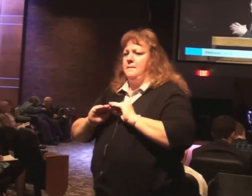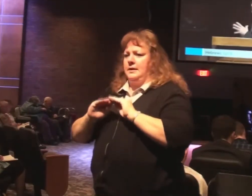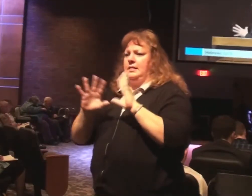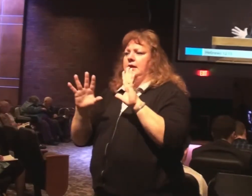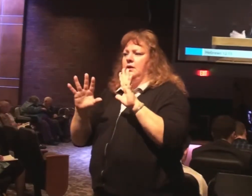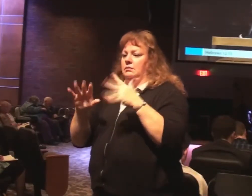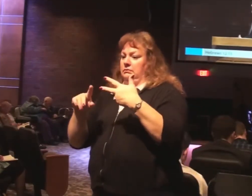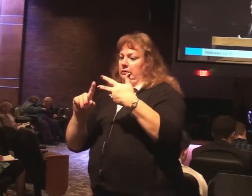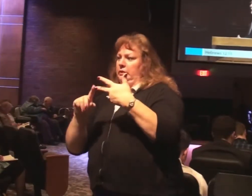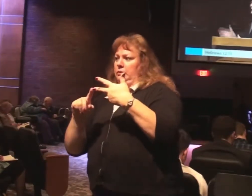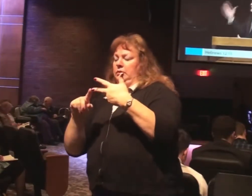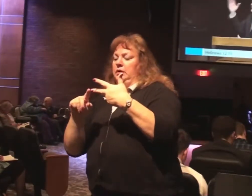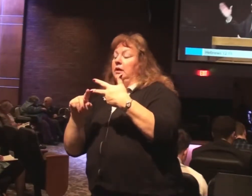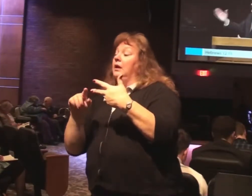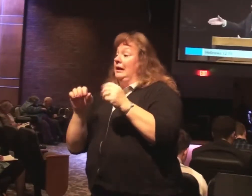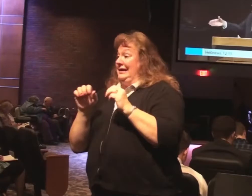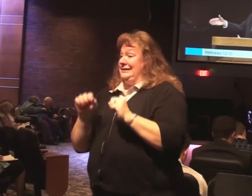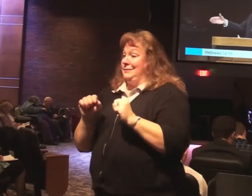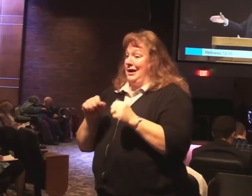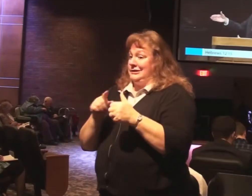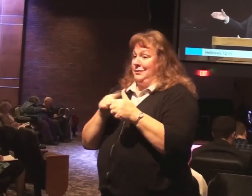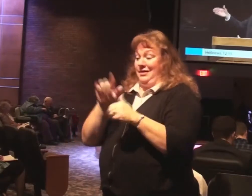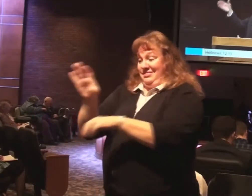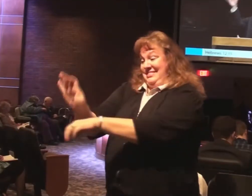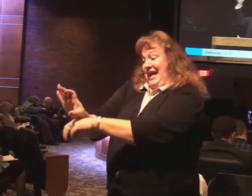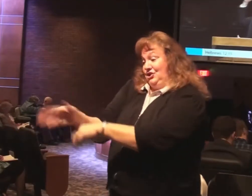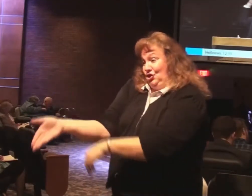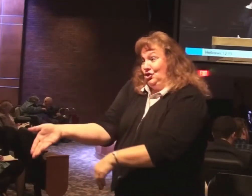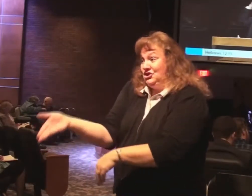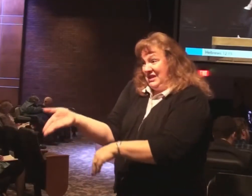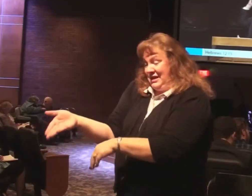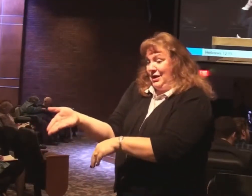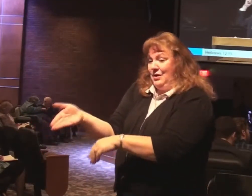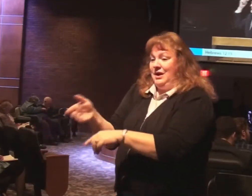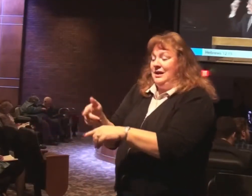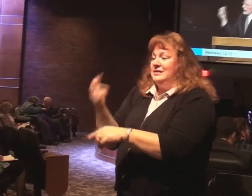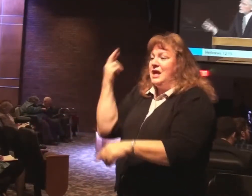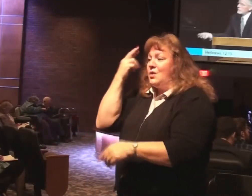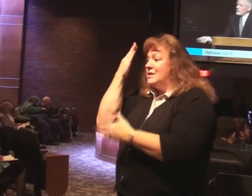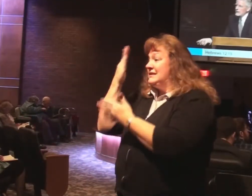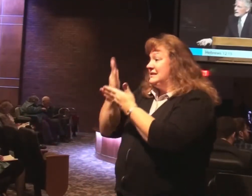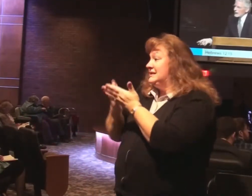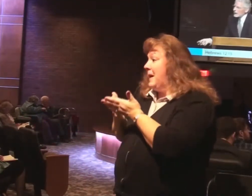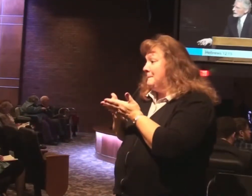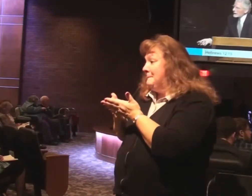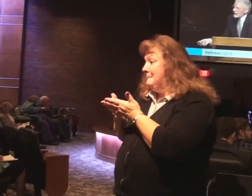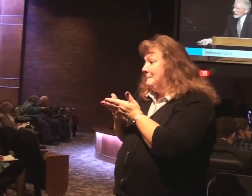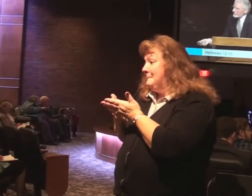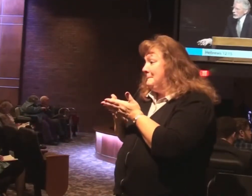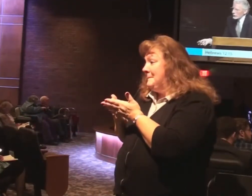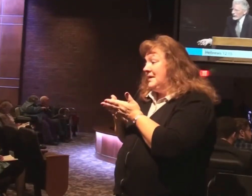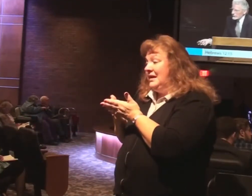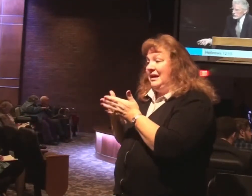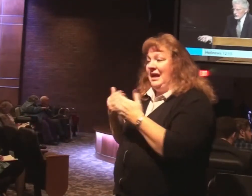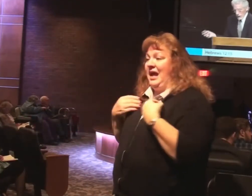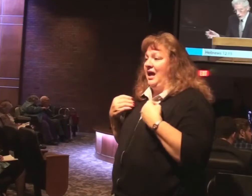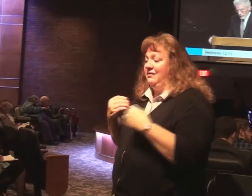warning. It's possible in that congregation of believers that the reason some have no energy to go